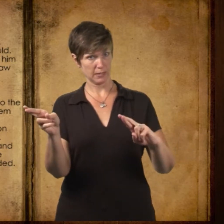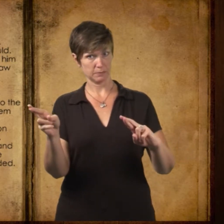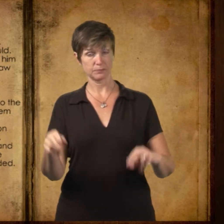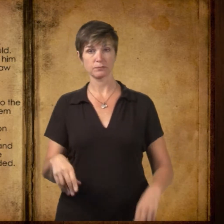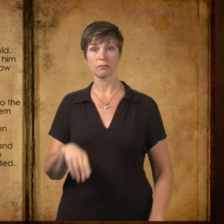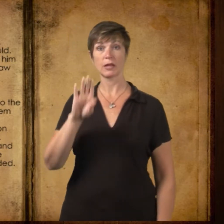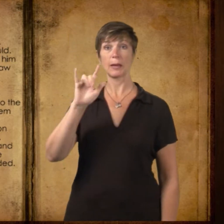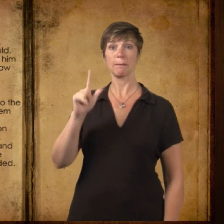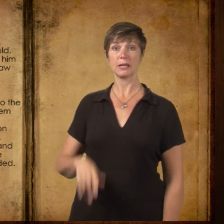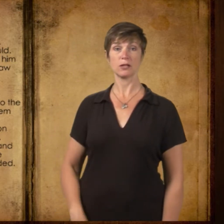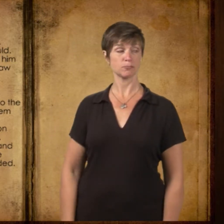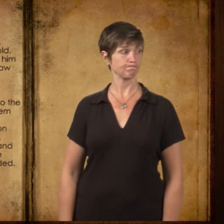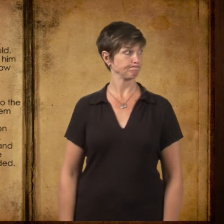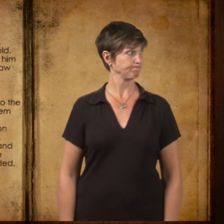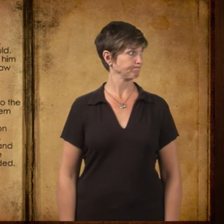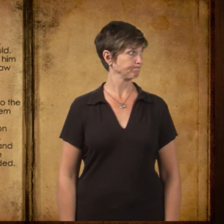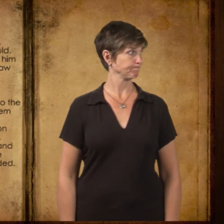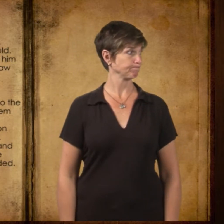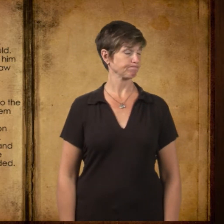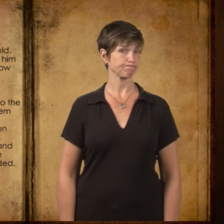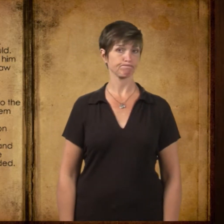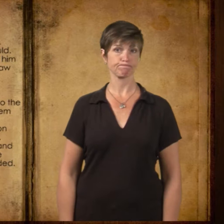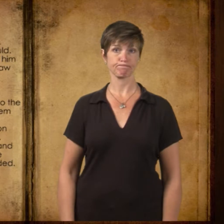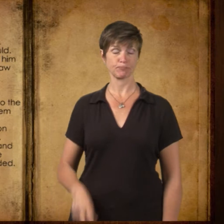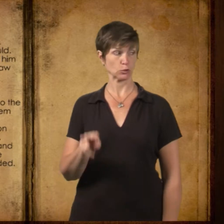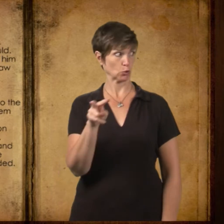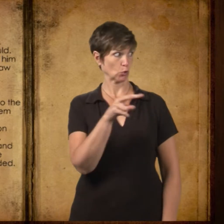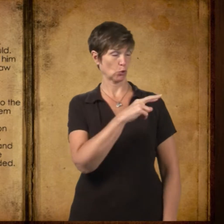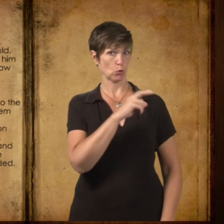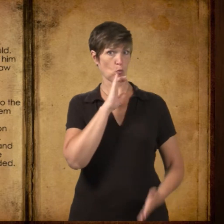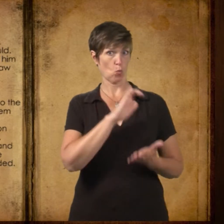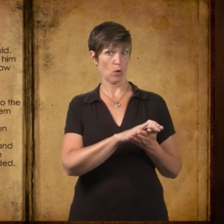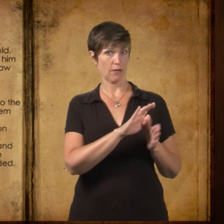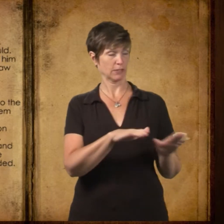and Bill Hutchinson, with one quick glance around at his wife and children, nodded.